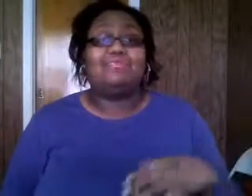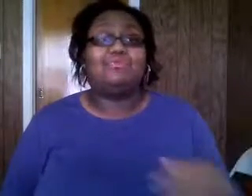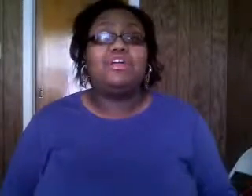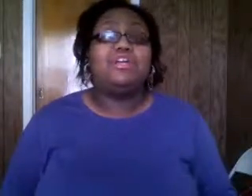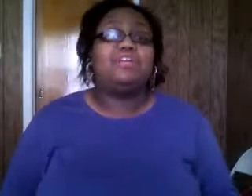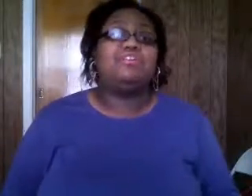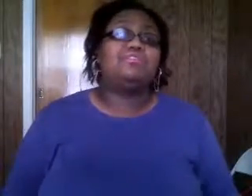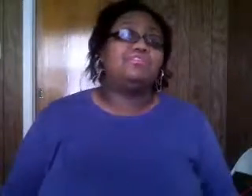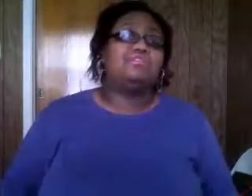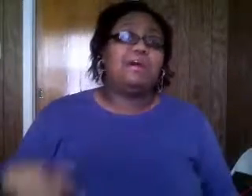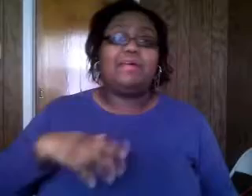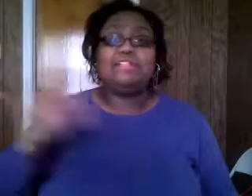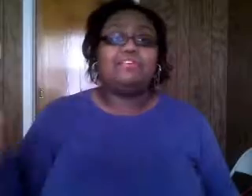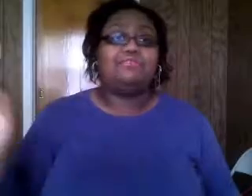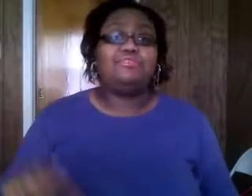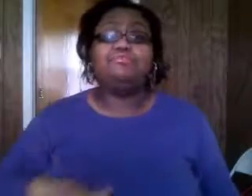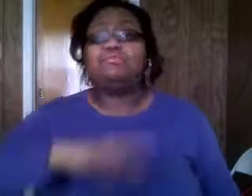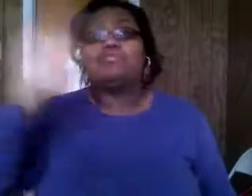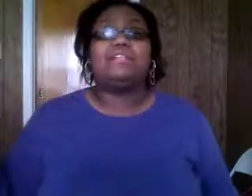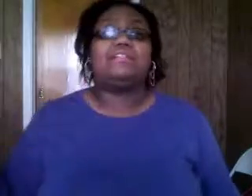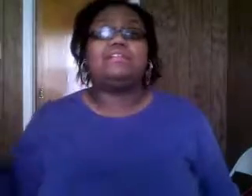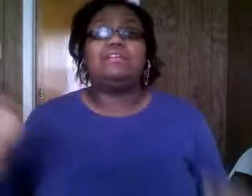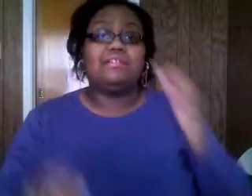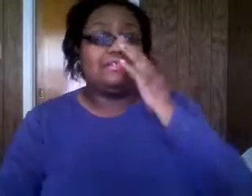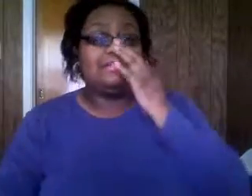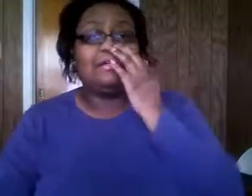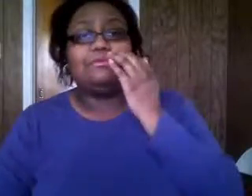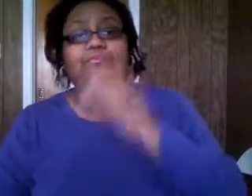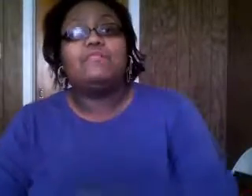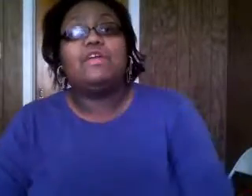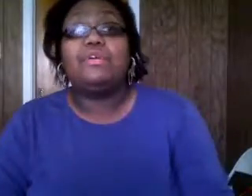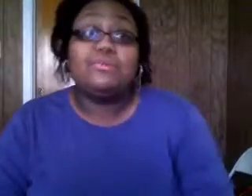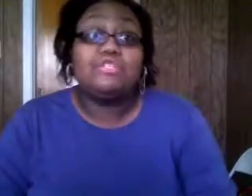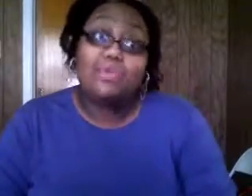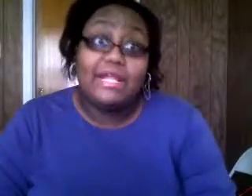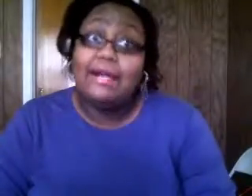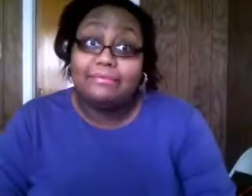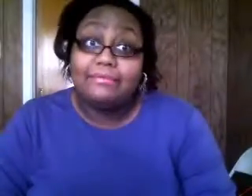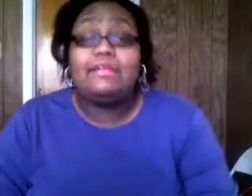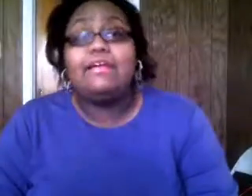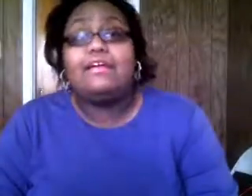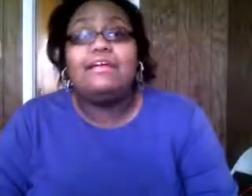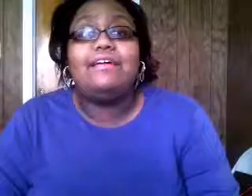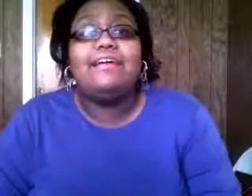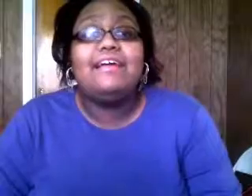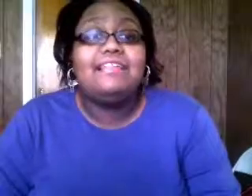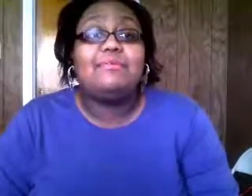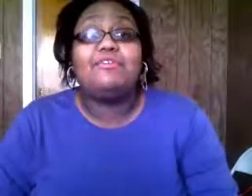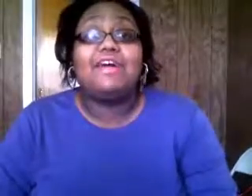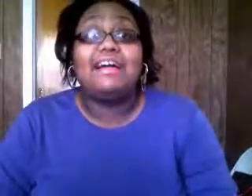fruit you know so i'm passing out fruit everybody's getting in getting comfortable and we getting ready to talk it out like we're gonna find